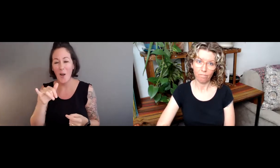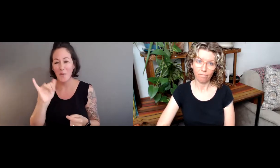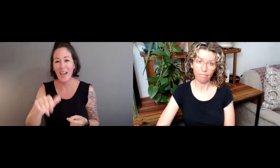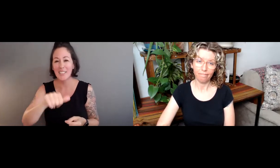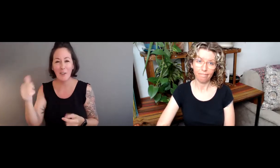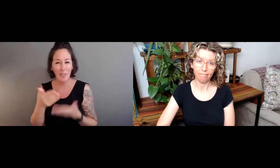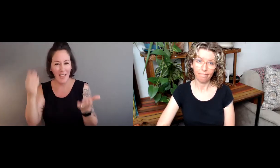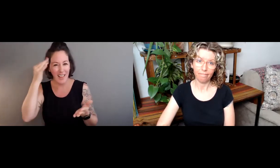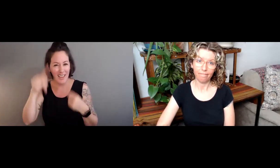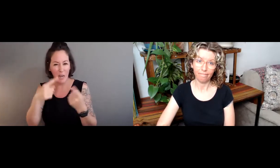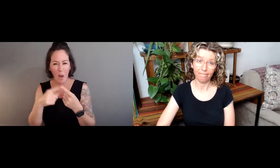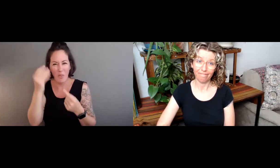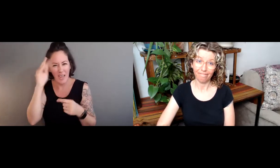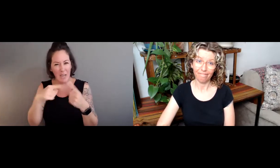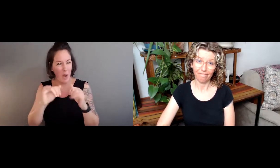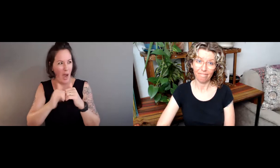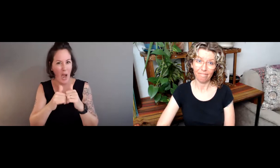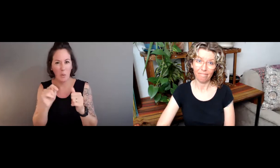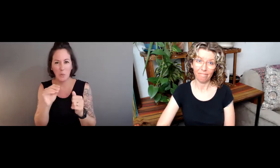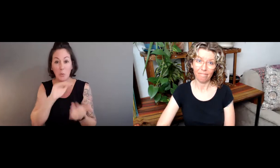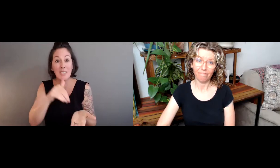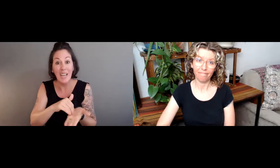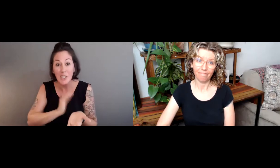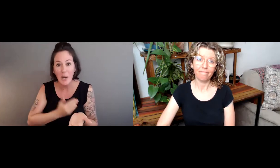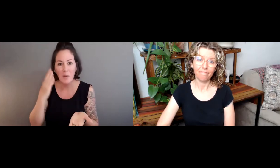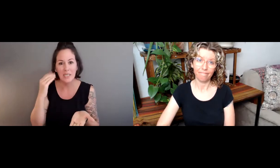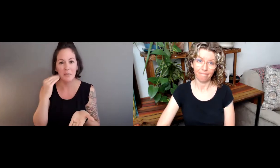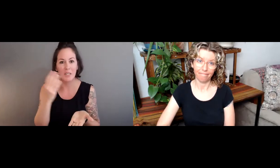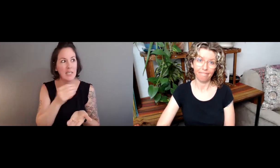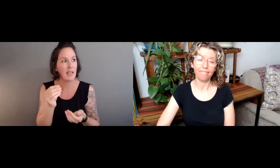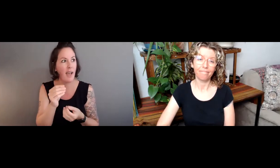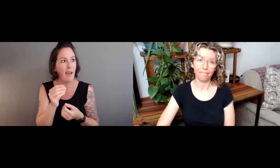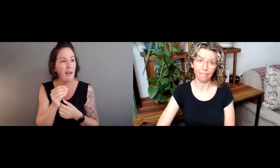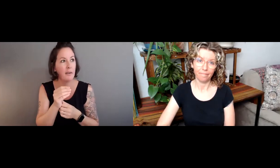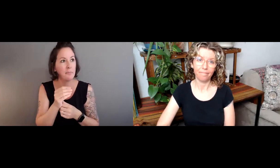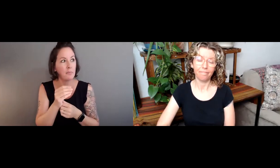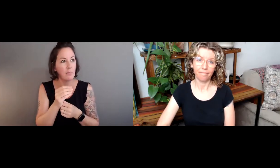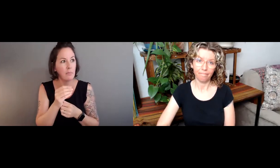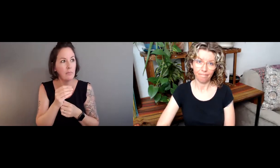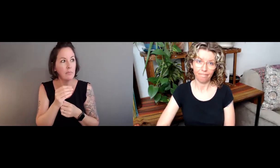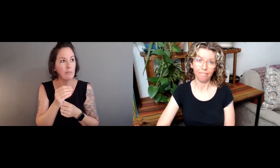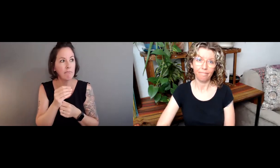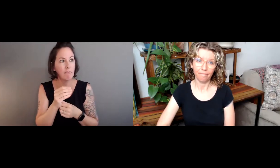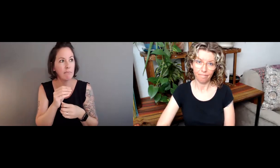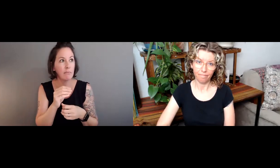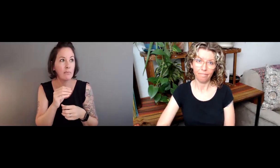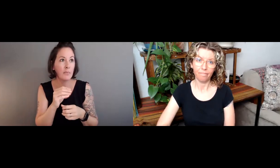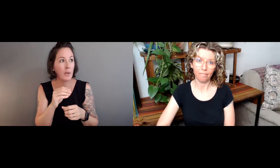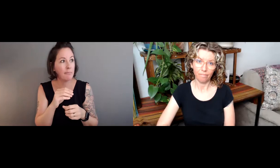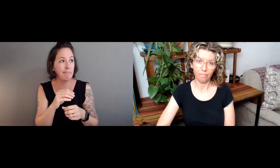And so as a community, we're very wary about that. That's another thing to consider. How it is that we can center our